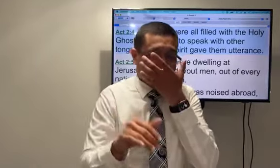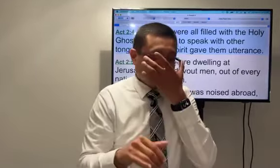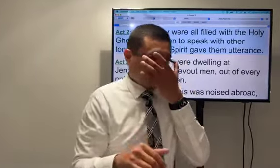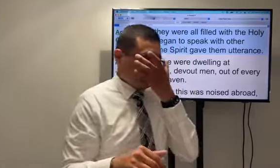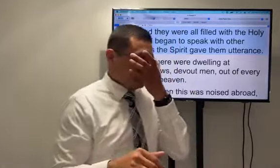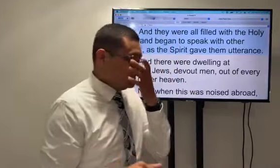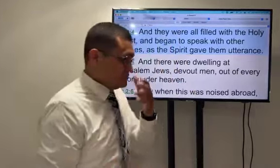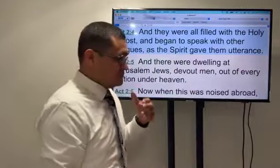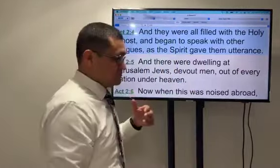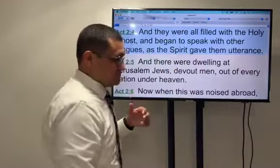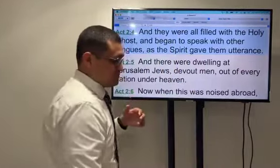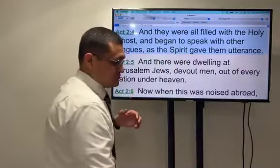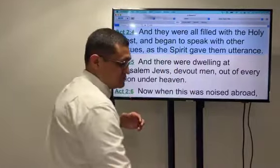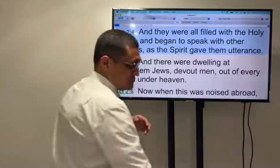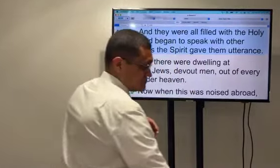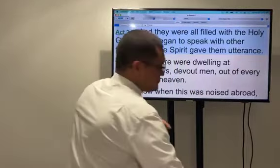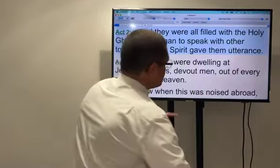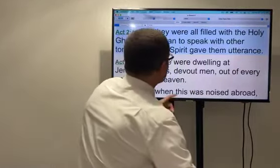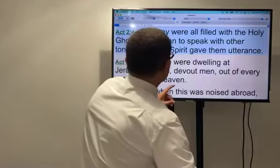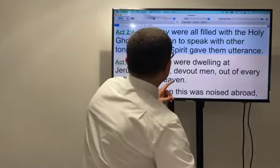okay so we're talking about a powerful wind here